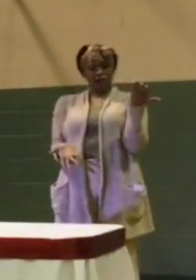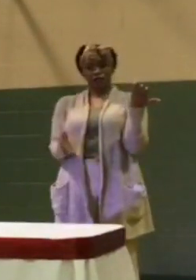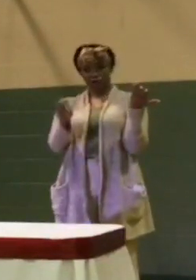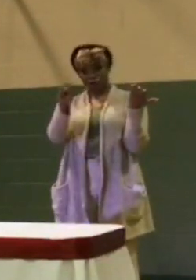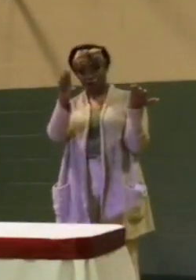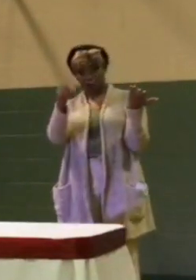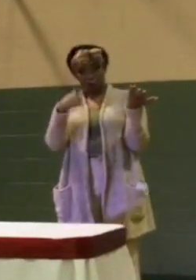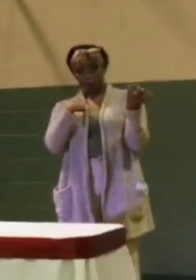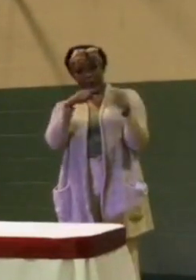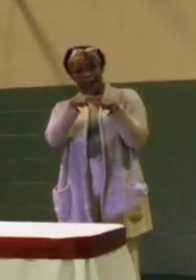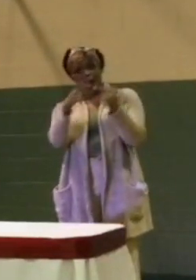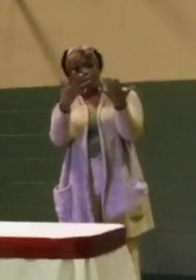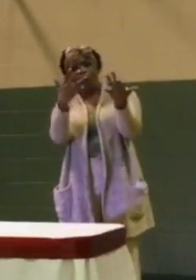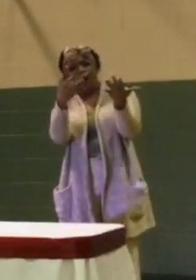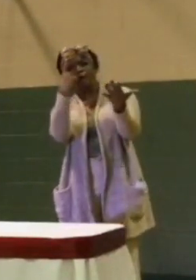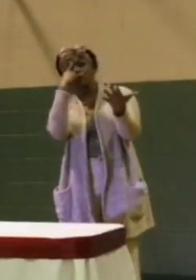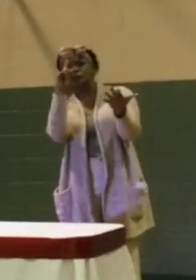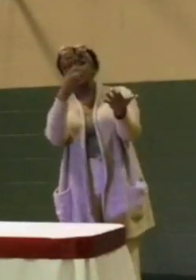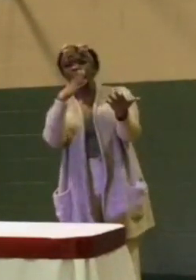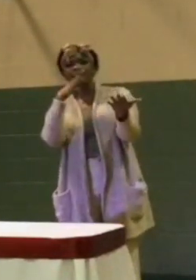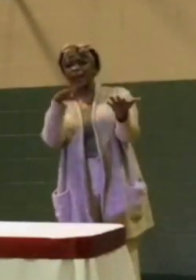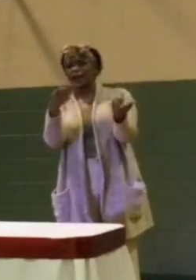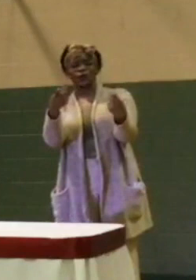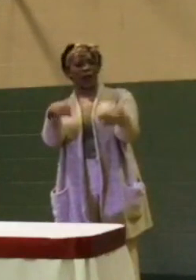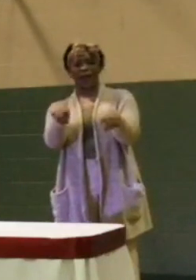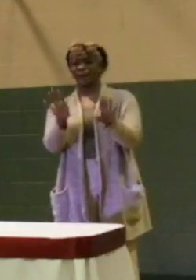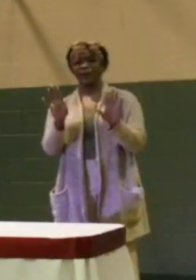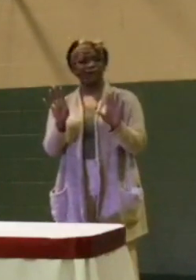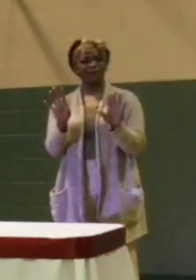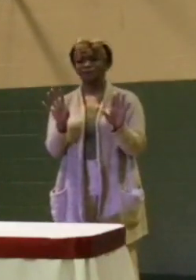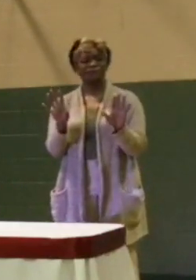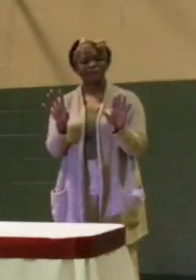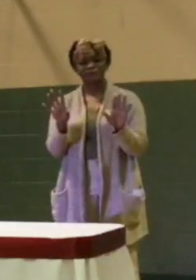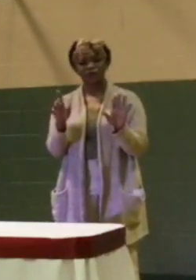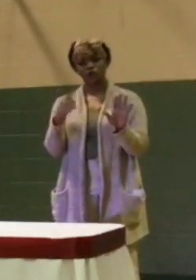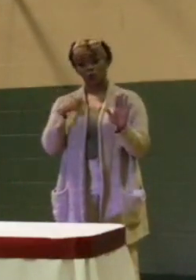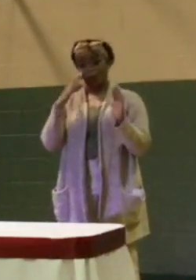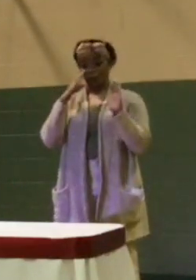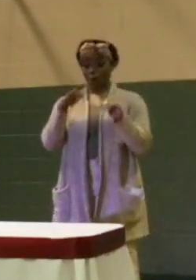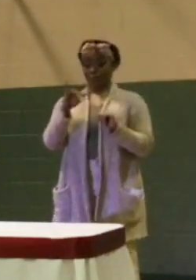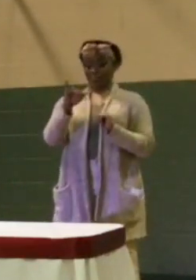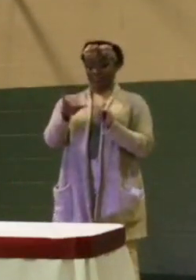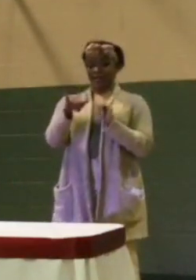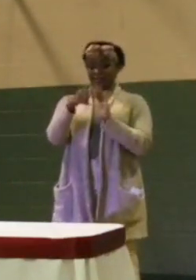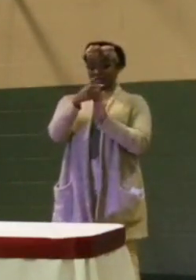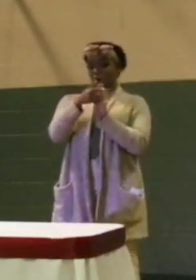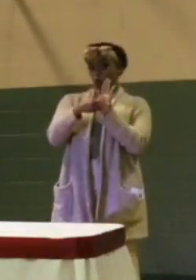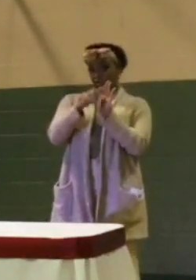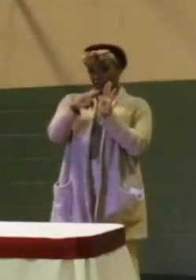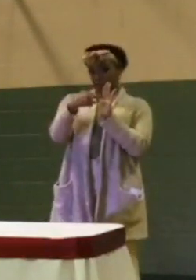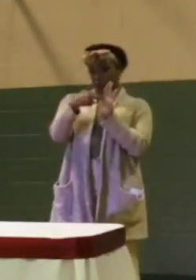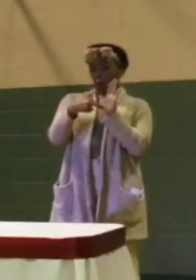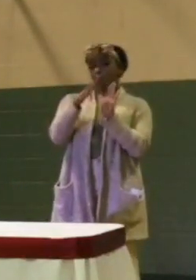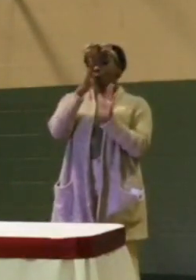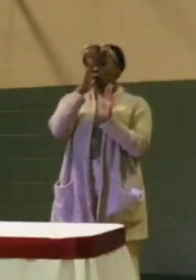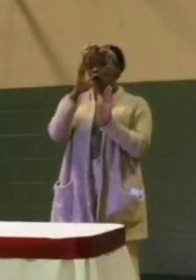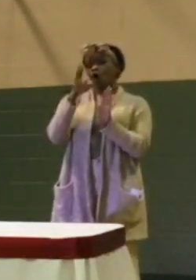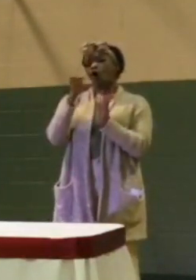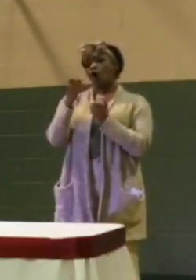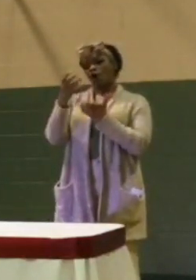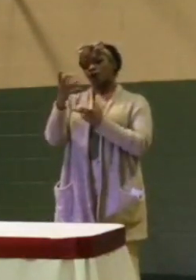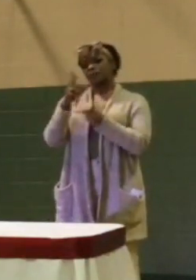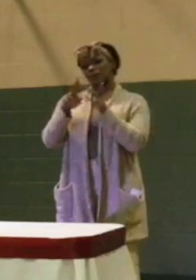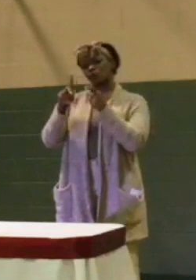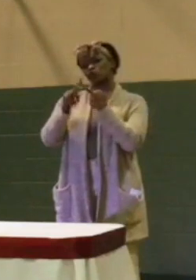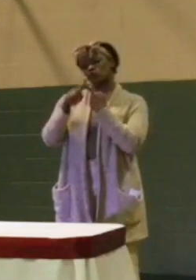tragedy to happen. And so I'm hoping that this ordinance will cause people to ask themselves. And